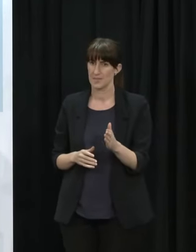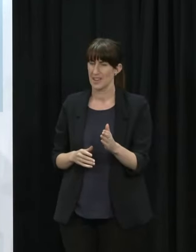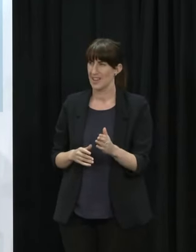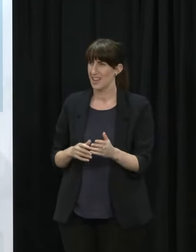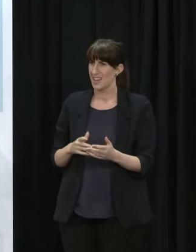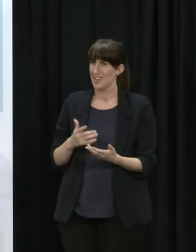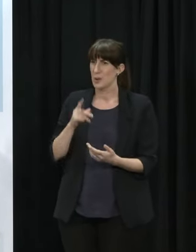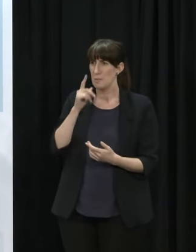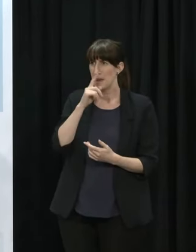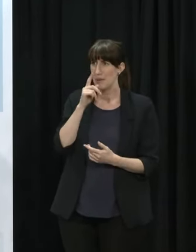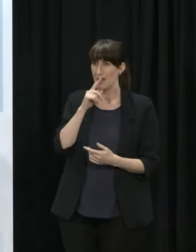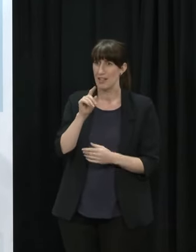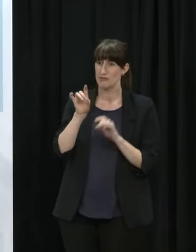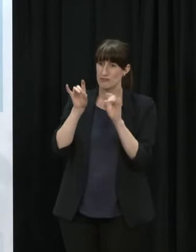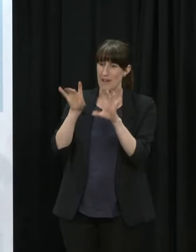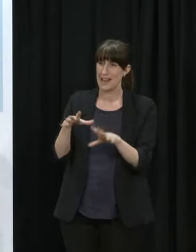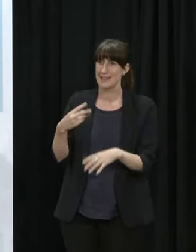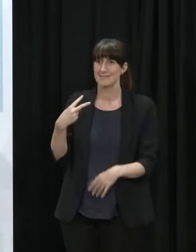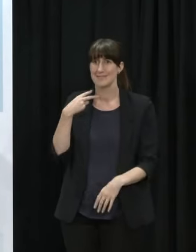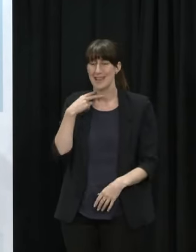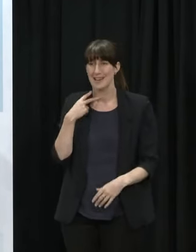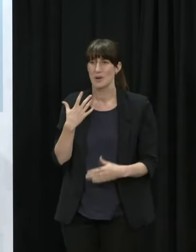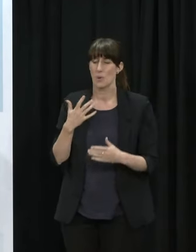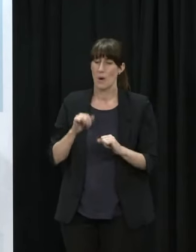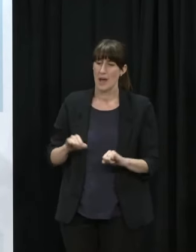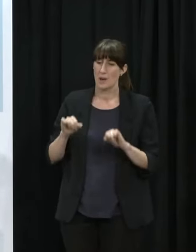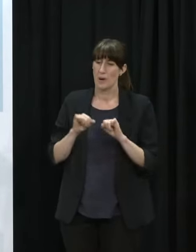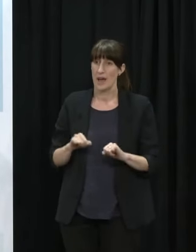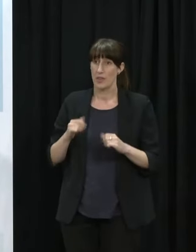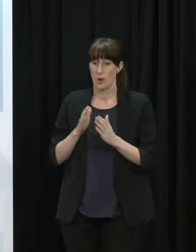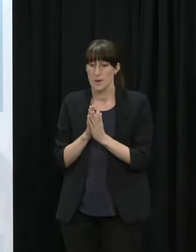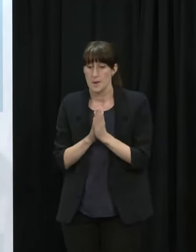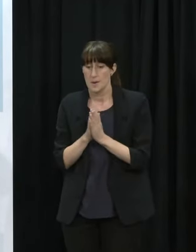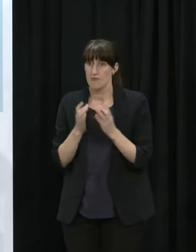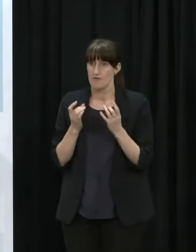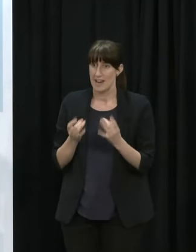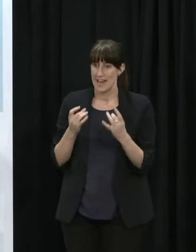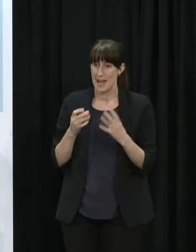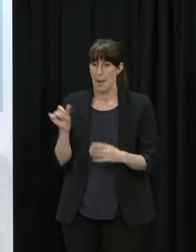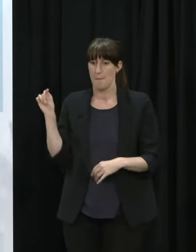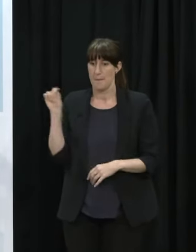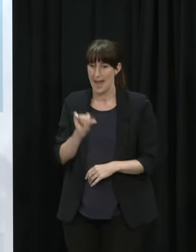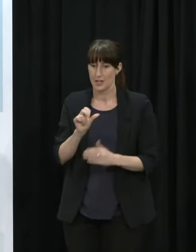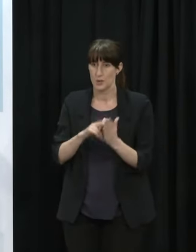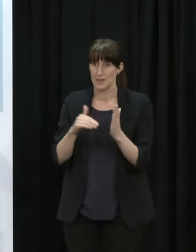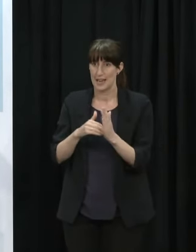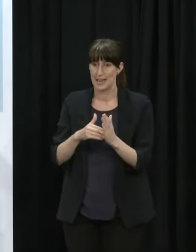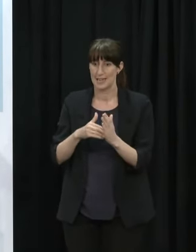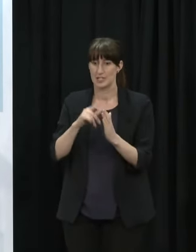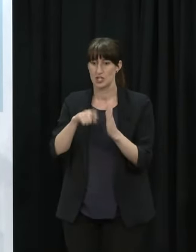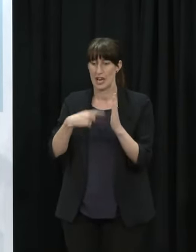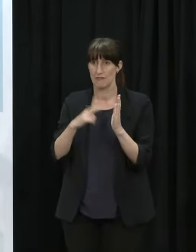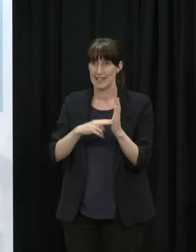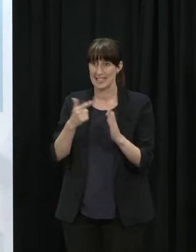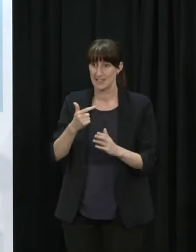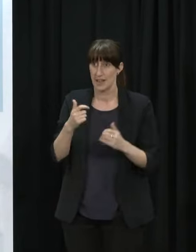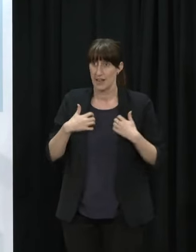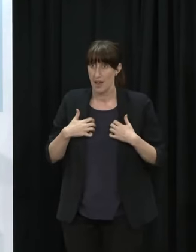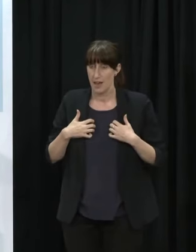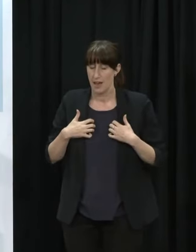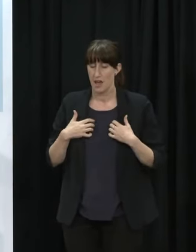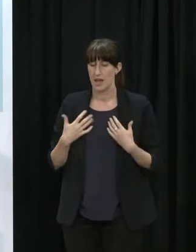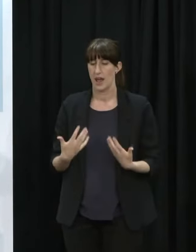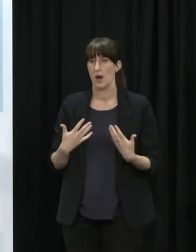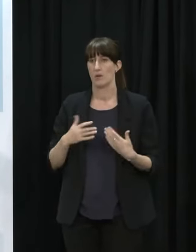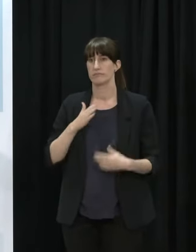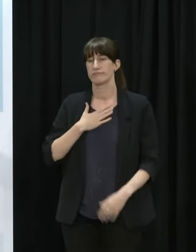New Zealand and have pinned all their hopes on that January 16th book flights and everything were ready to go and now that's all been crushed We've been working really